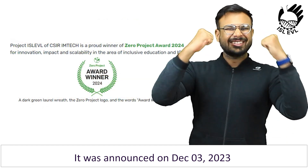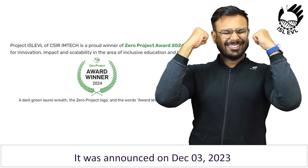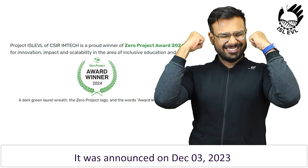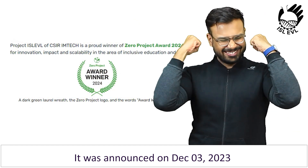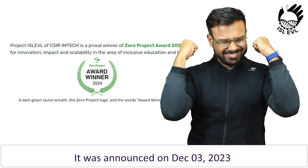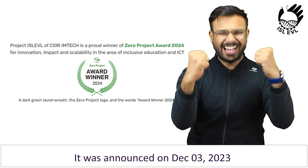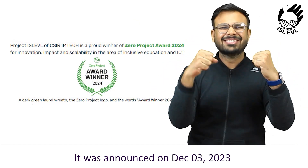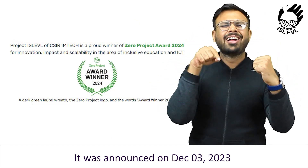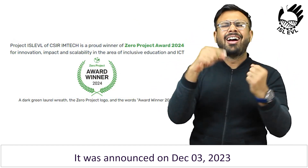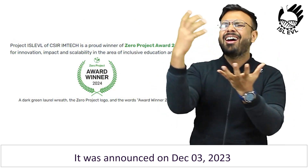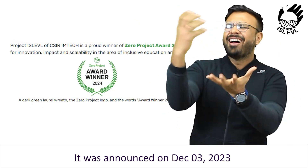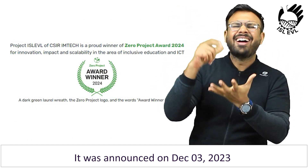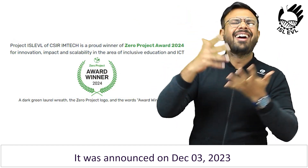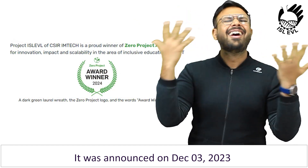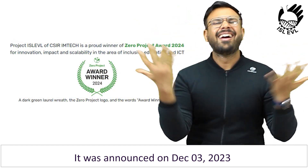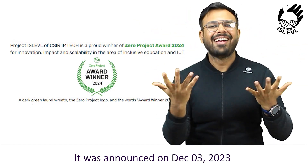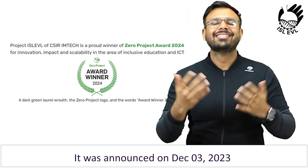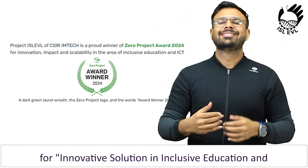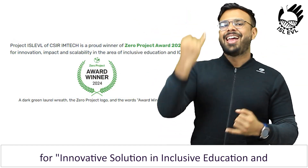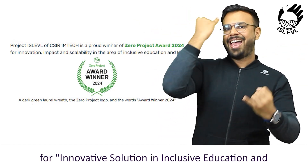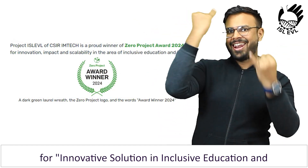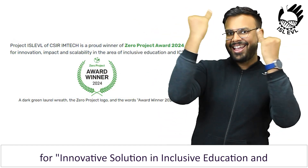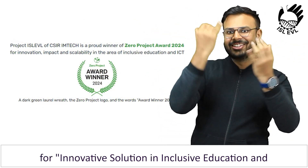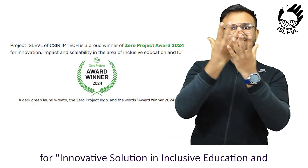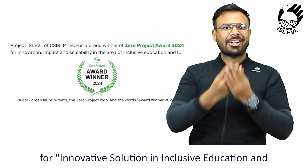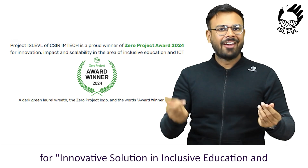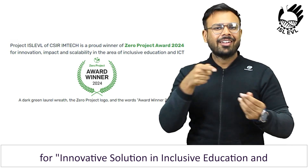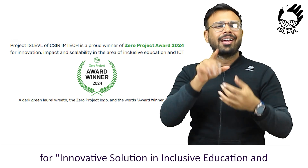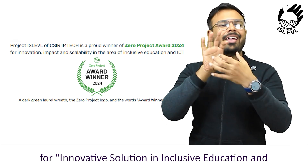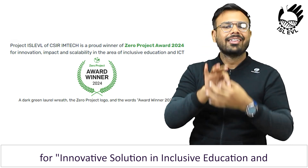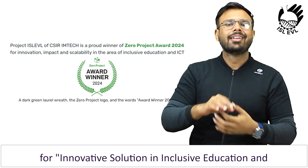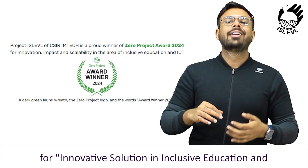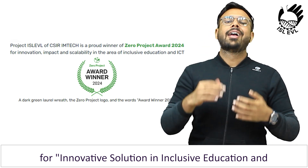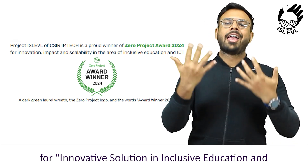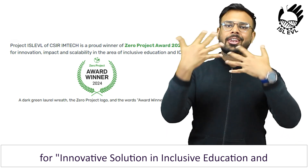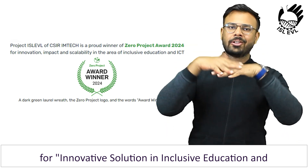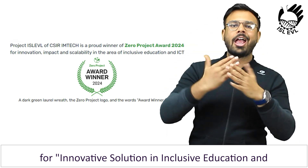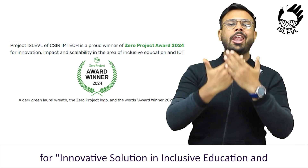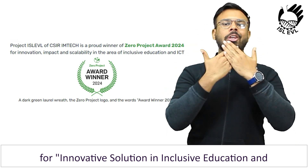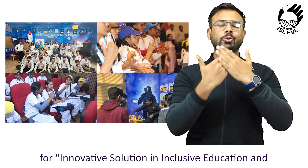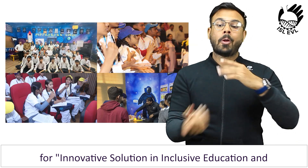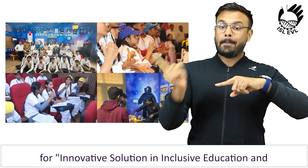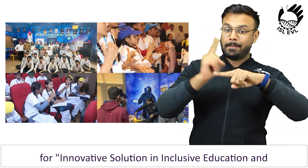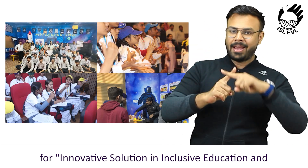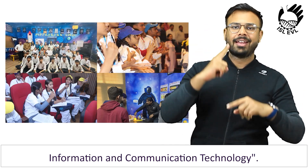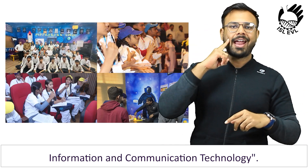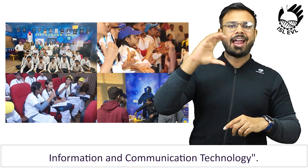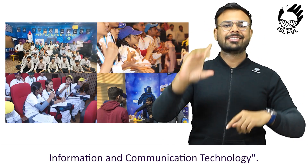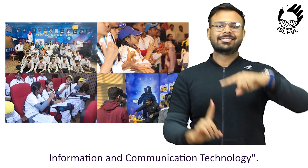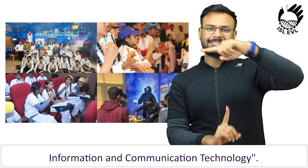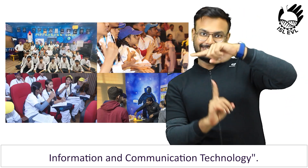December 3, 2023, for innovative solution in inclusive education and information and